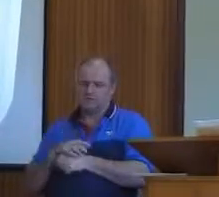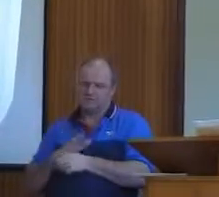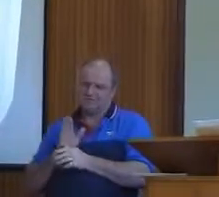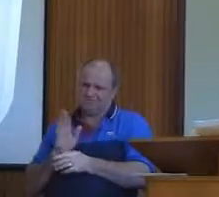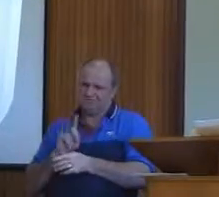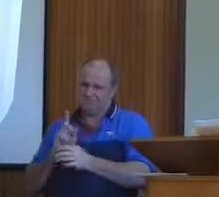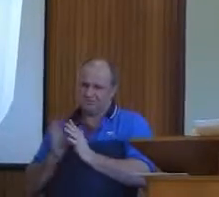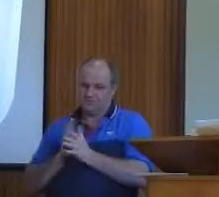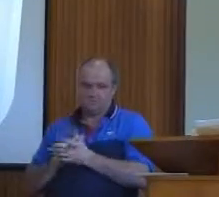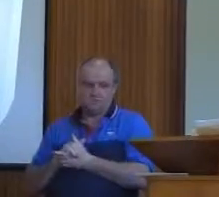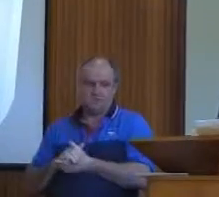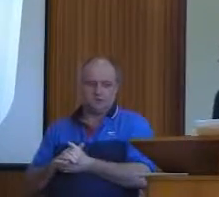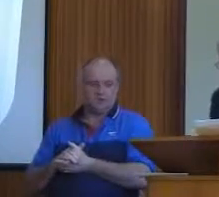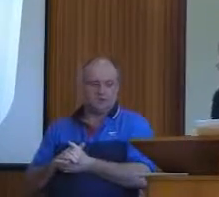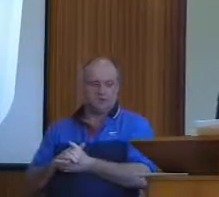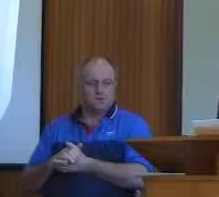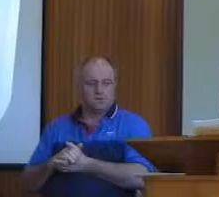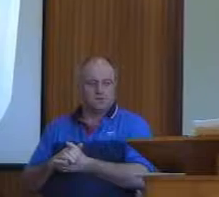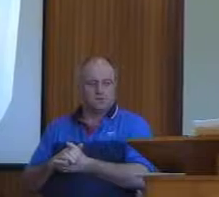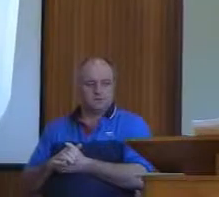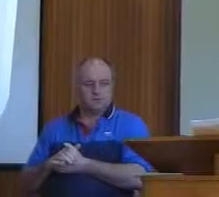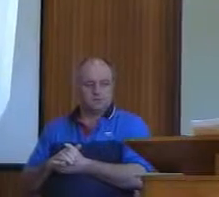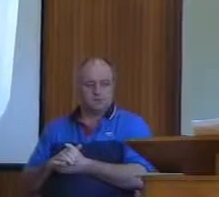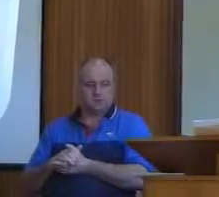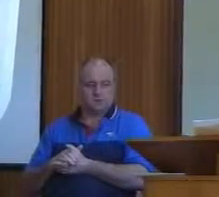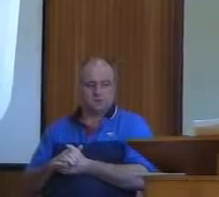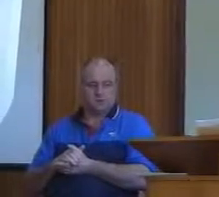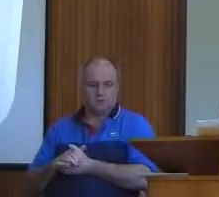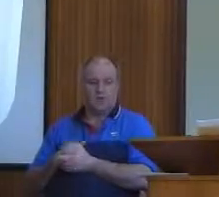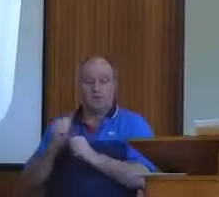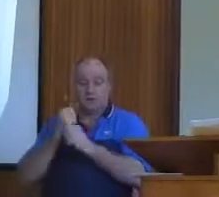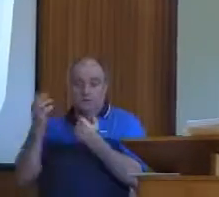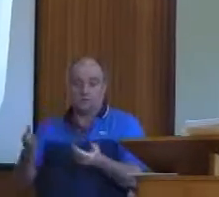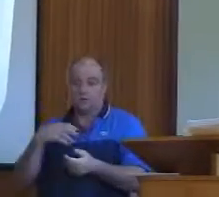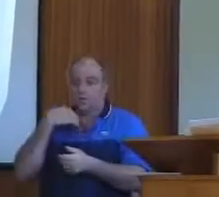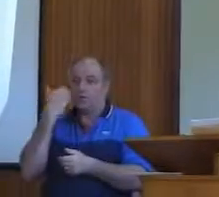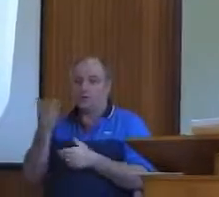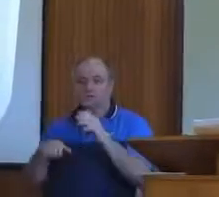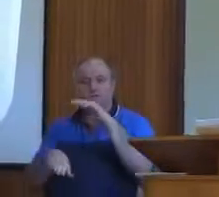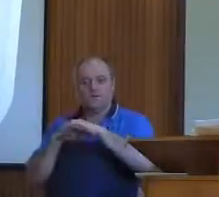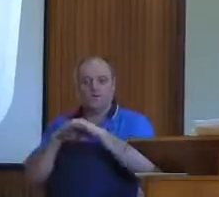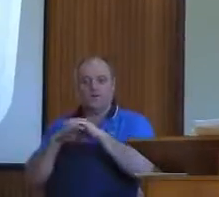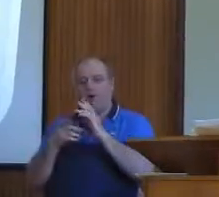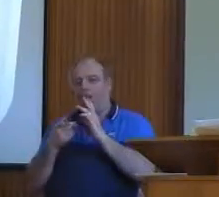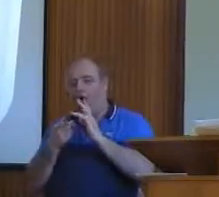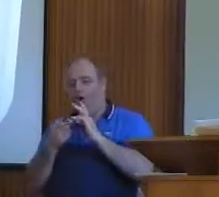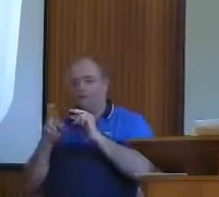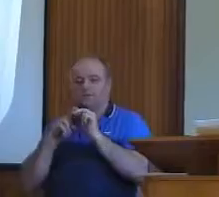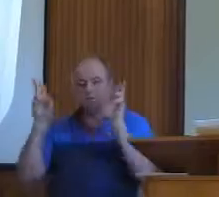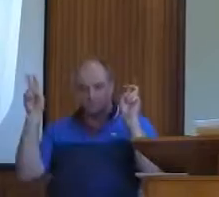These pastoral epistles are full of faithful sayings. Before the Bible was written, the things